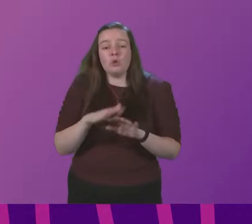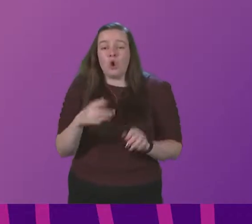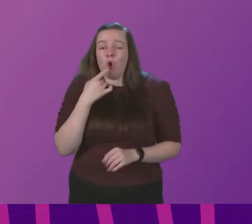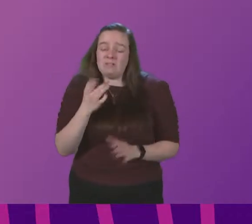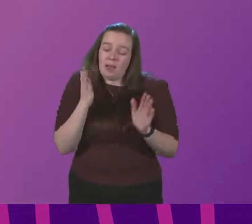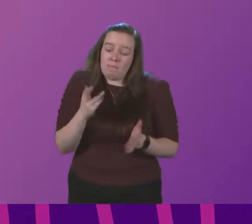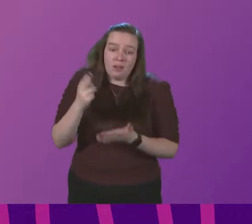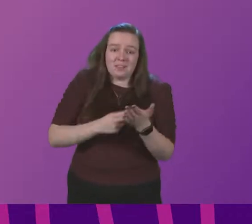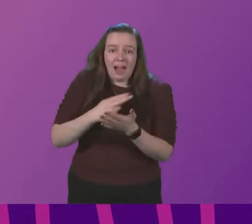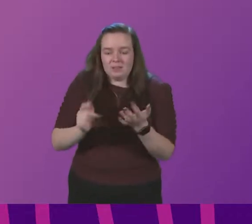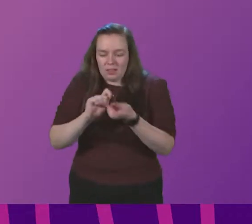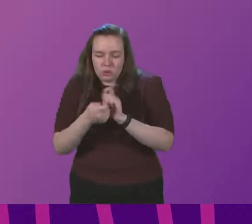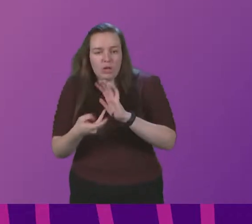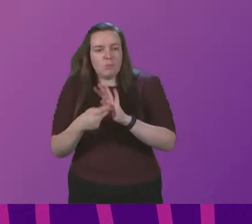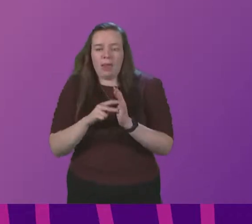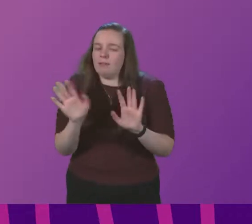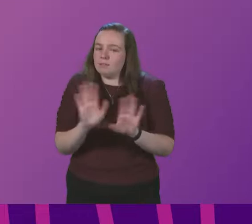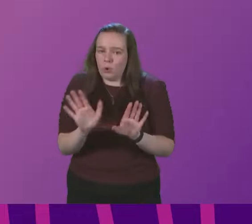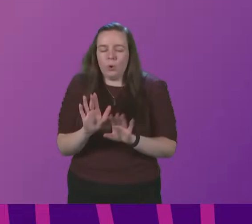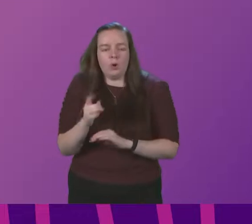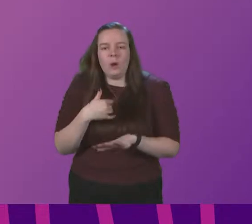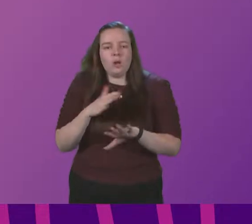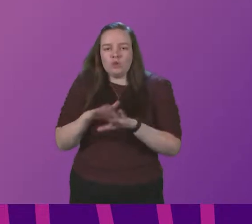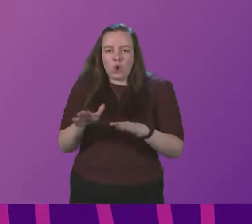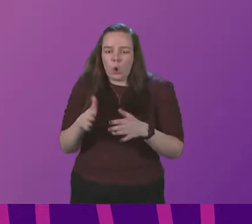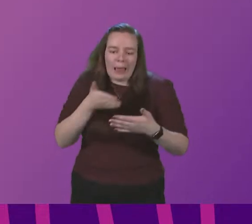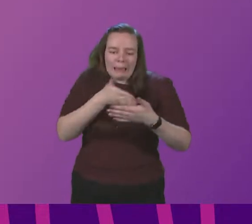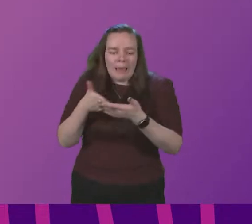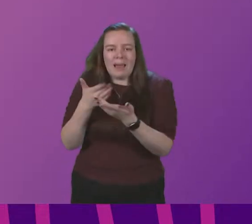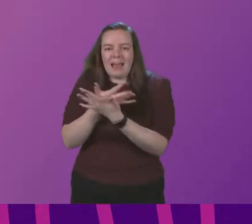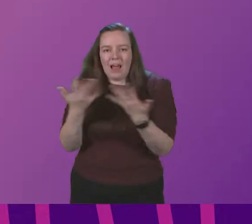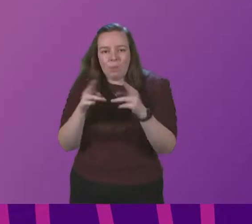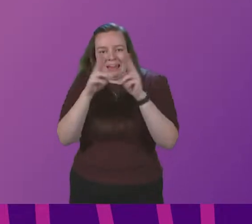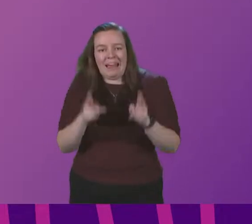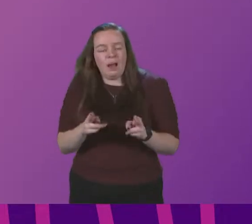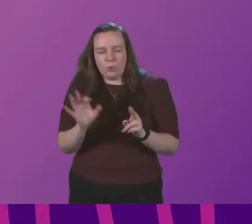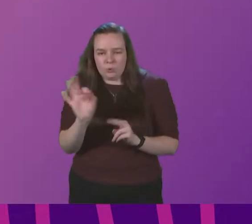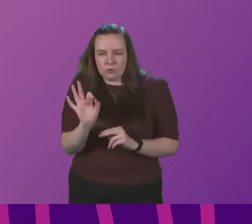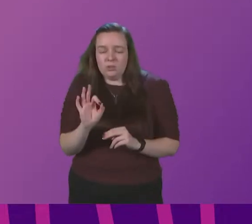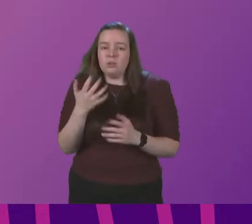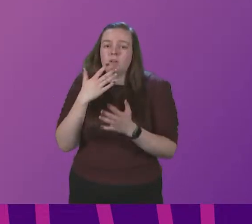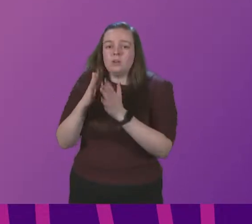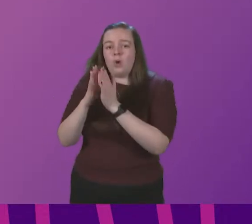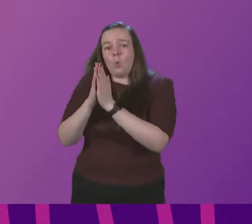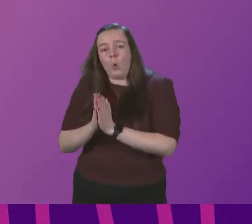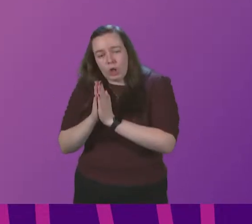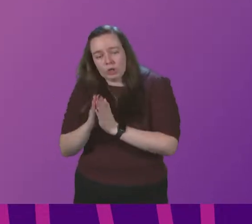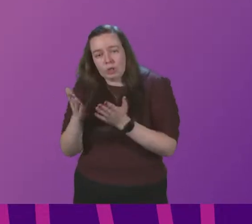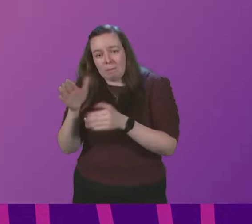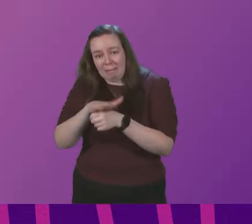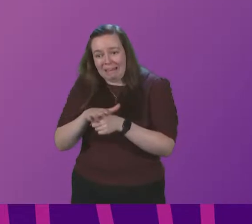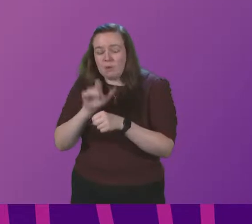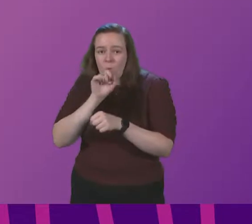or change your plans. And we are not proposing limits on the size of household gatherings. Places of worship will also remain open